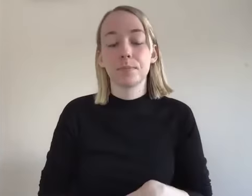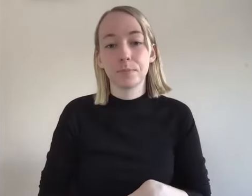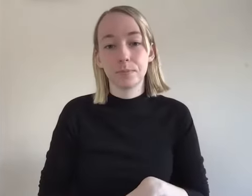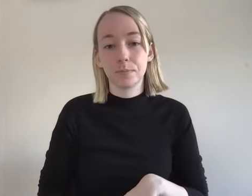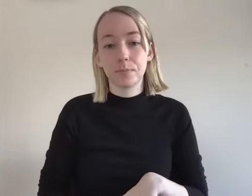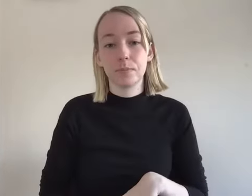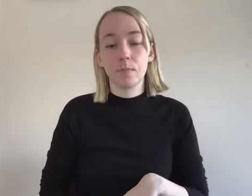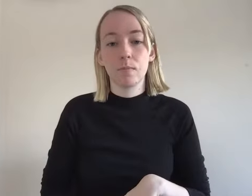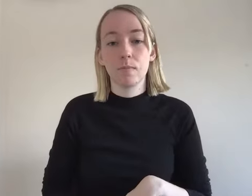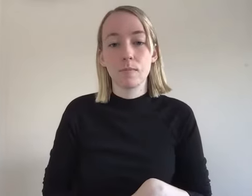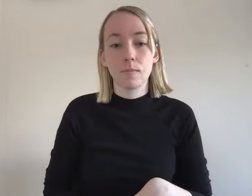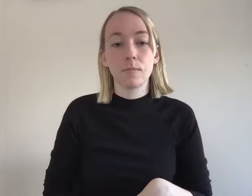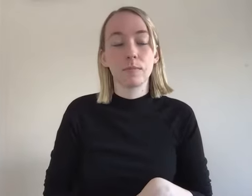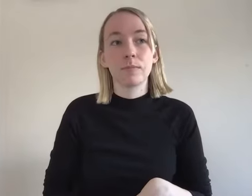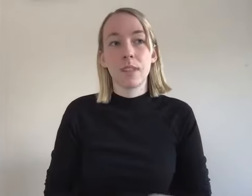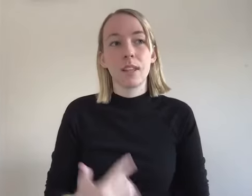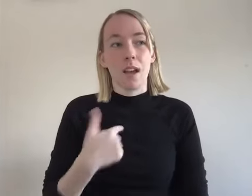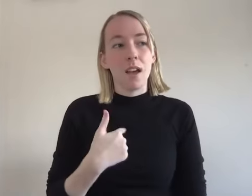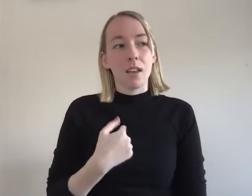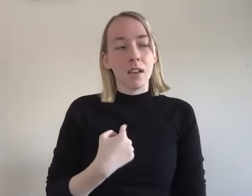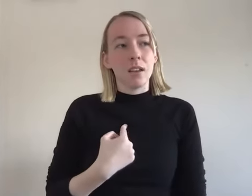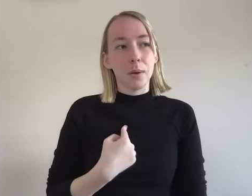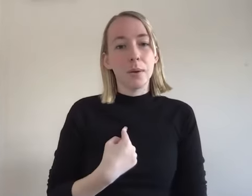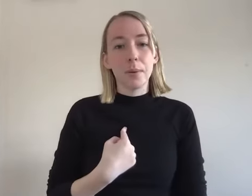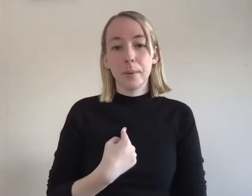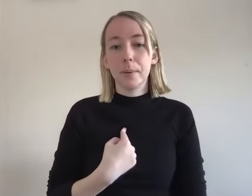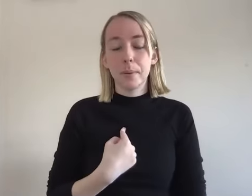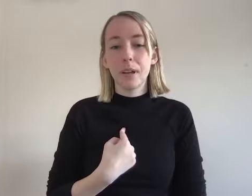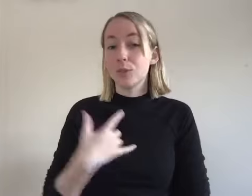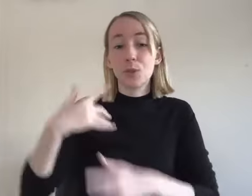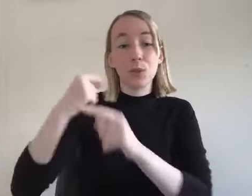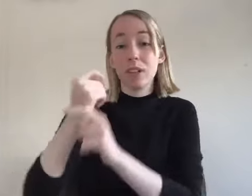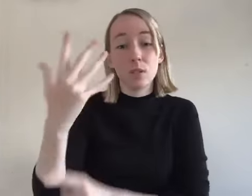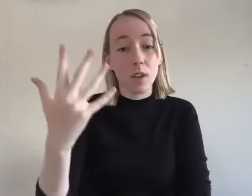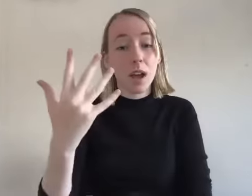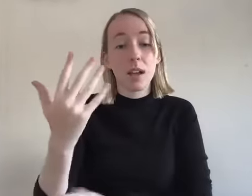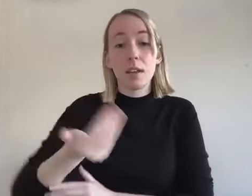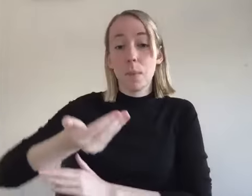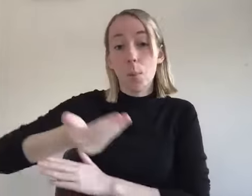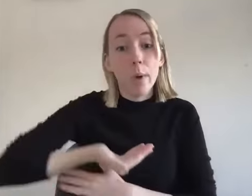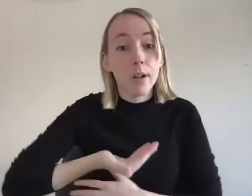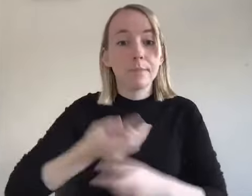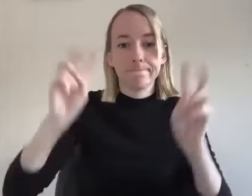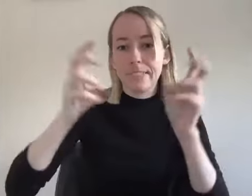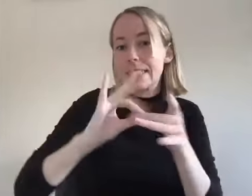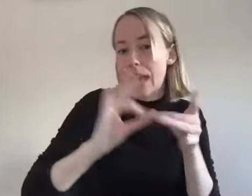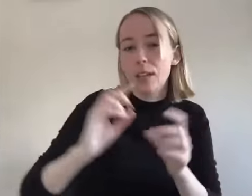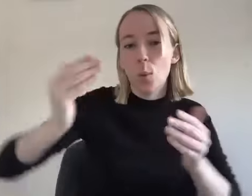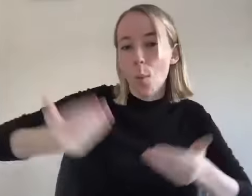and i you know part the tradition five like it says by welcoming and giving comfort to